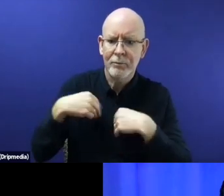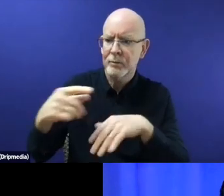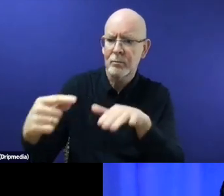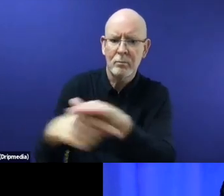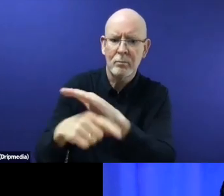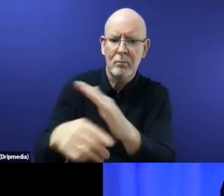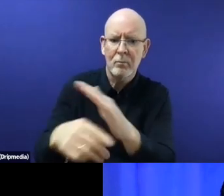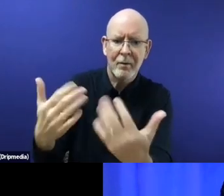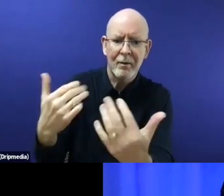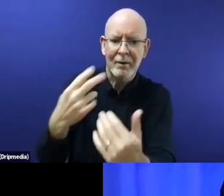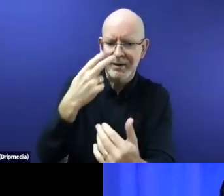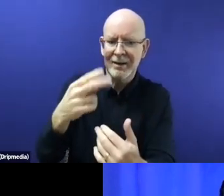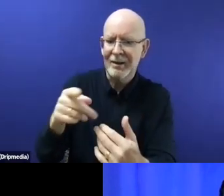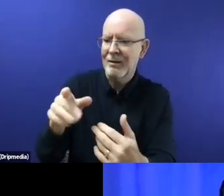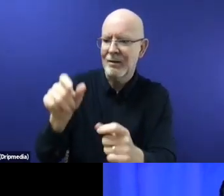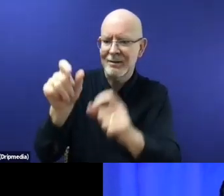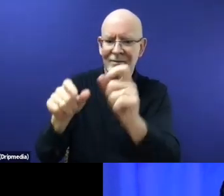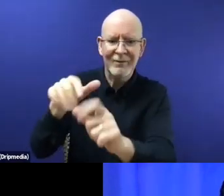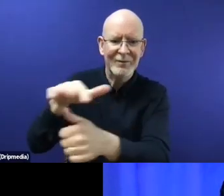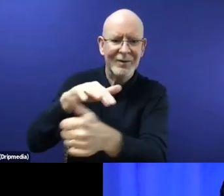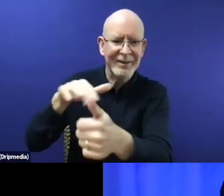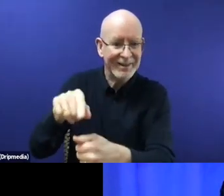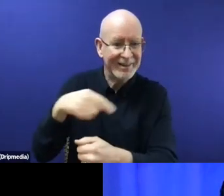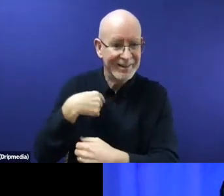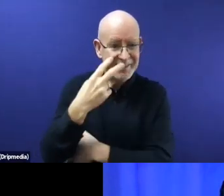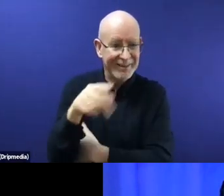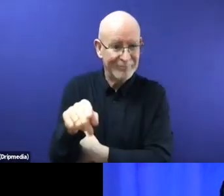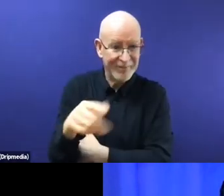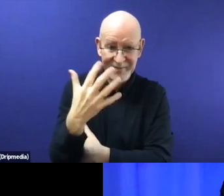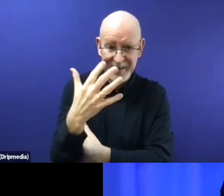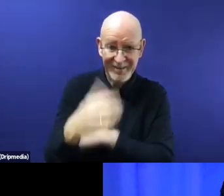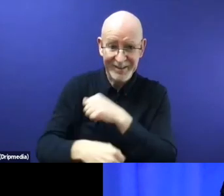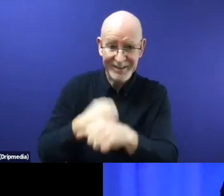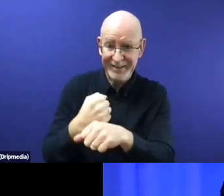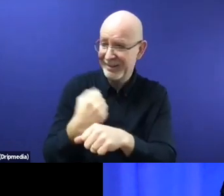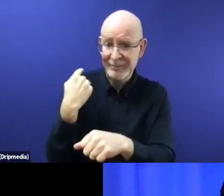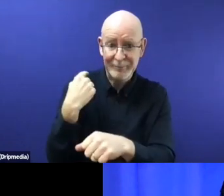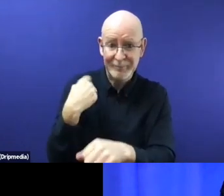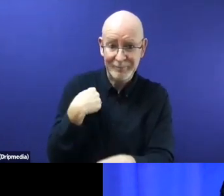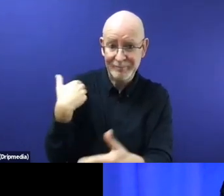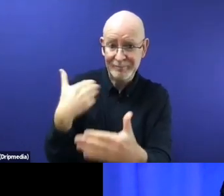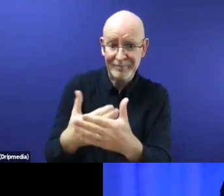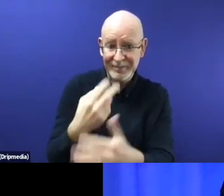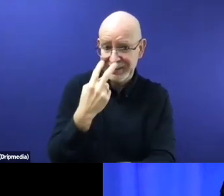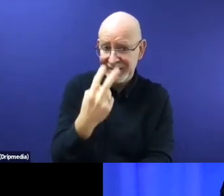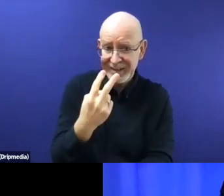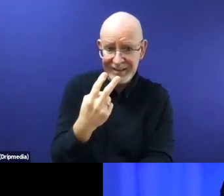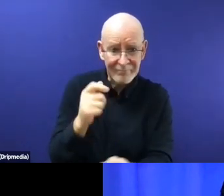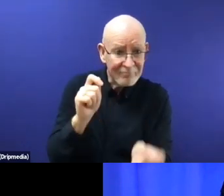any changes or improvements in the lives of refugees and migrants. Even worse, actually, the opposite happening.